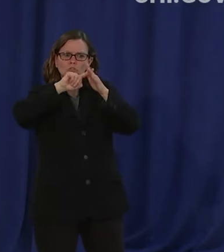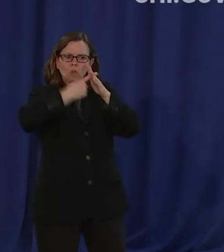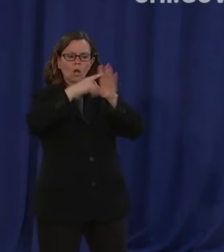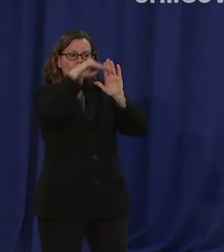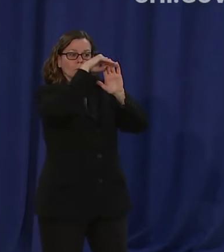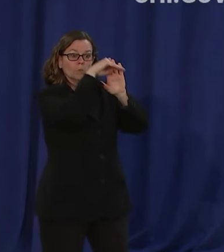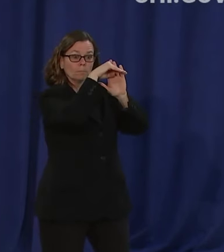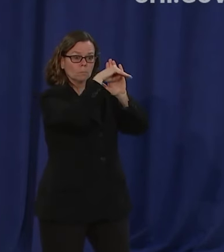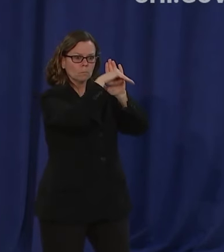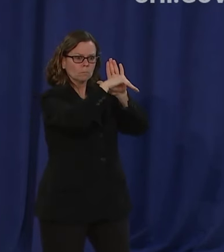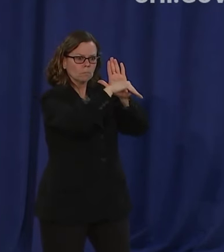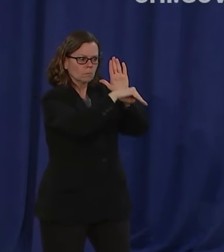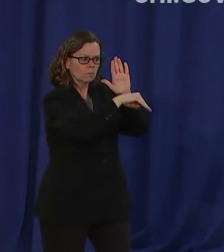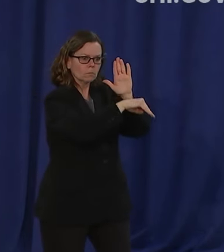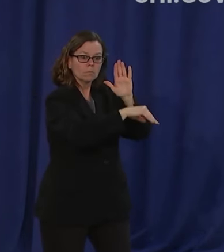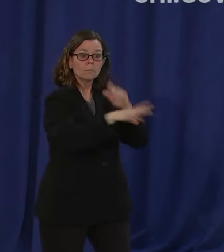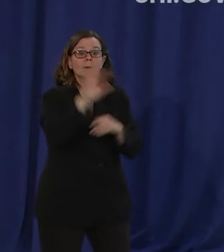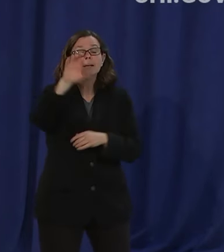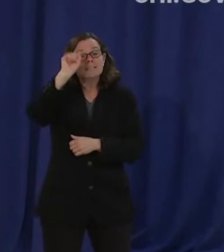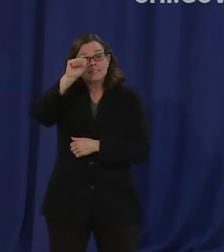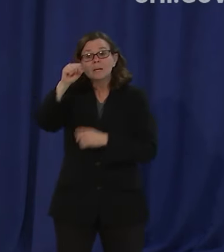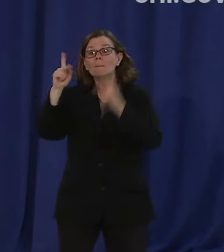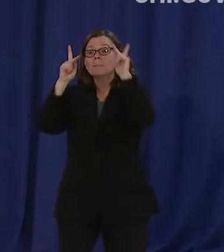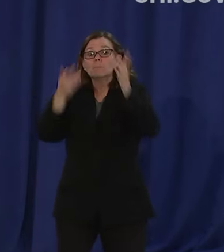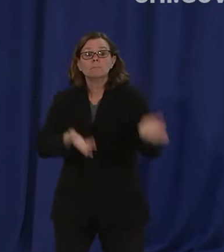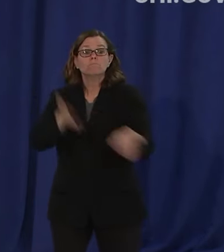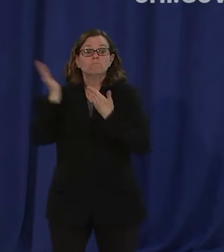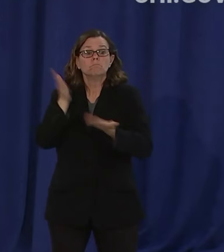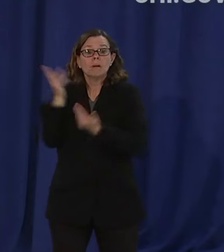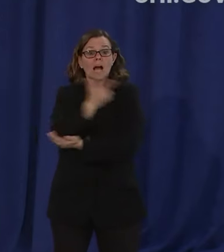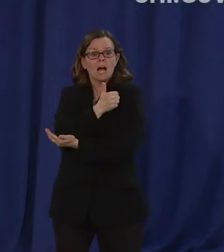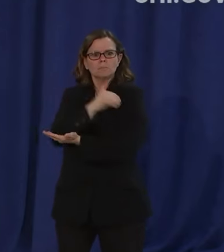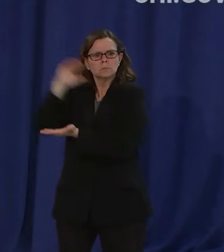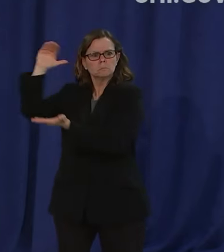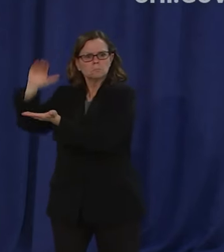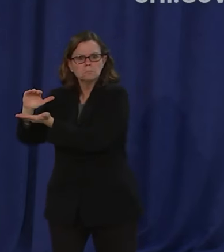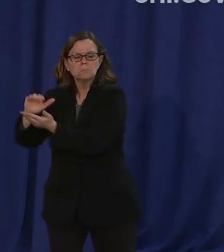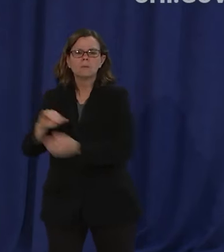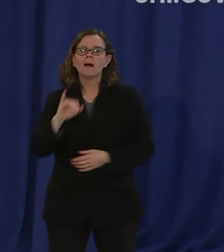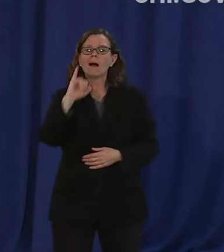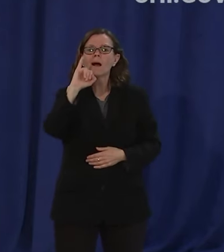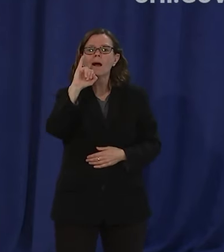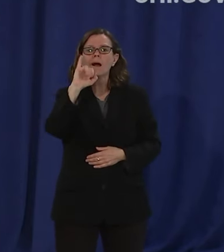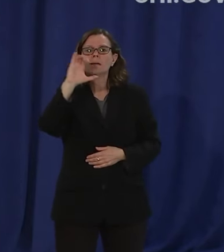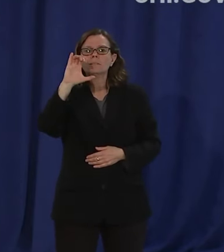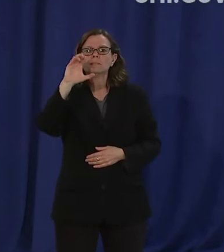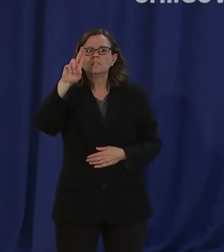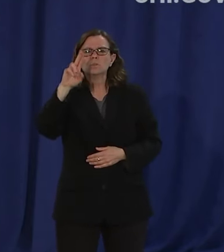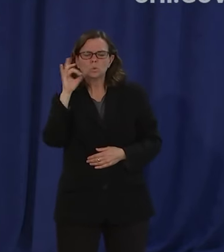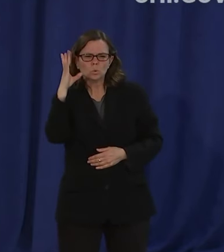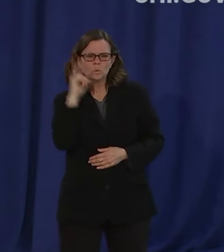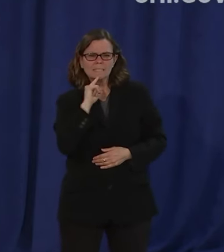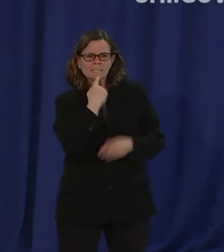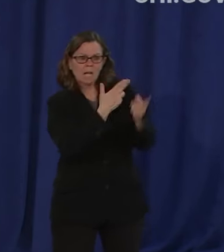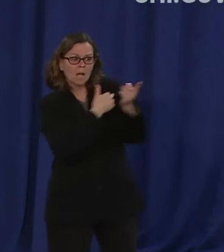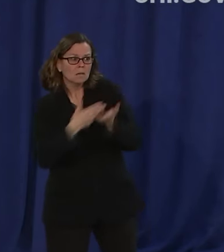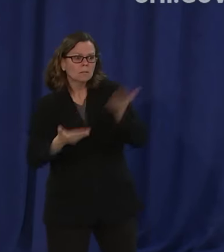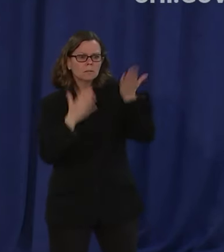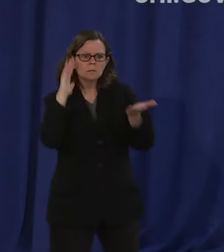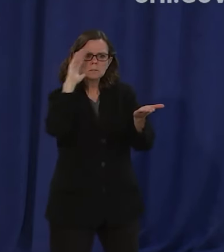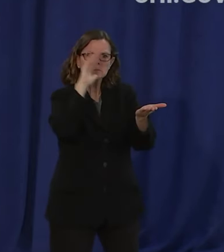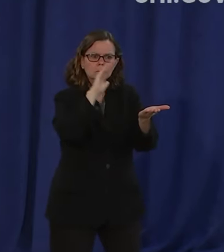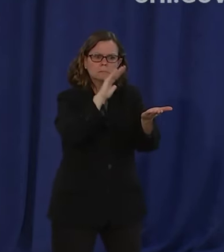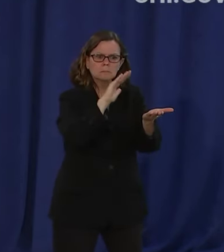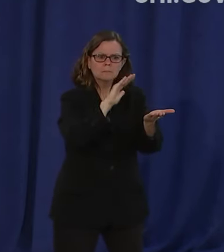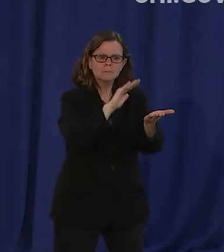decline in the number of ICU beds that are occupied by COVID positive or people under an investigation it is way